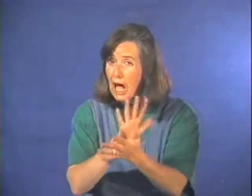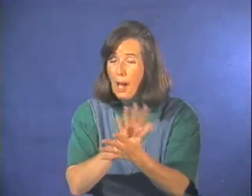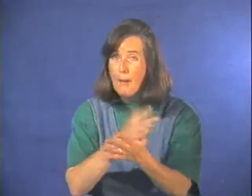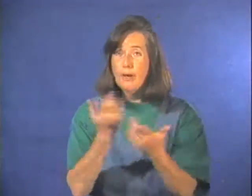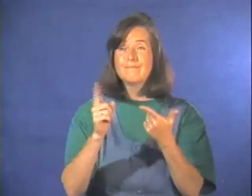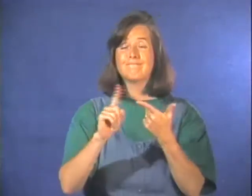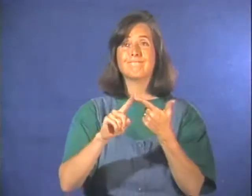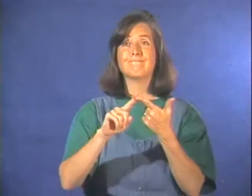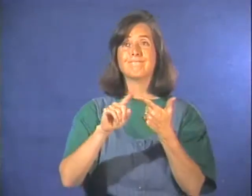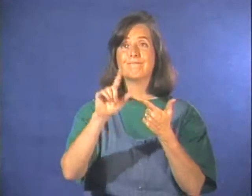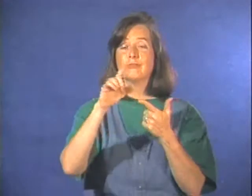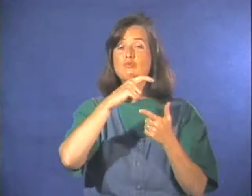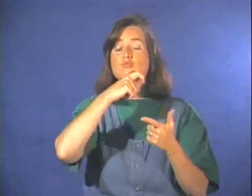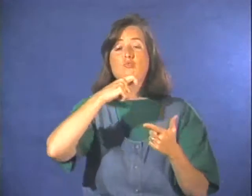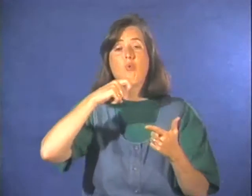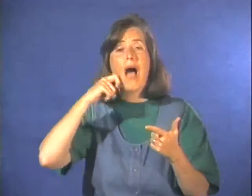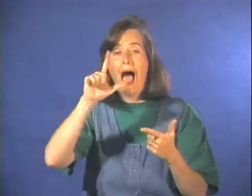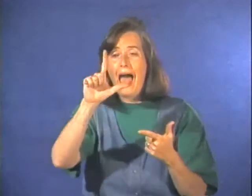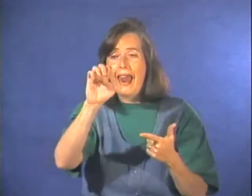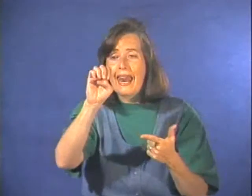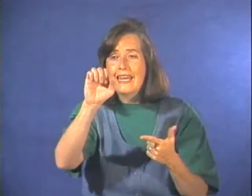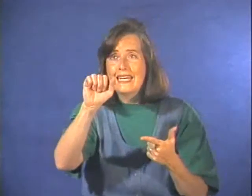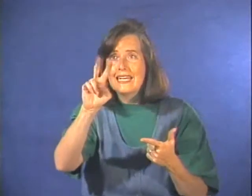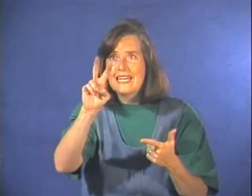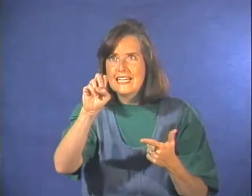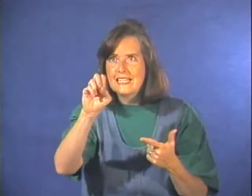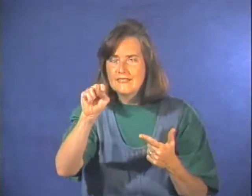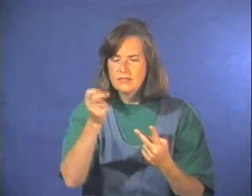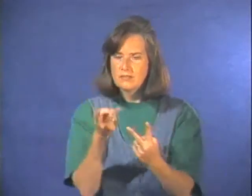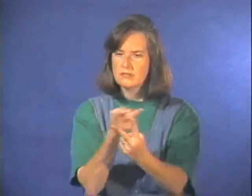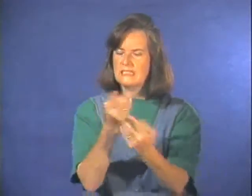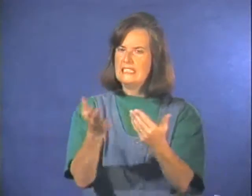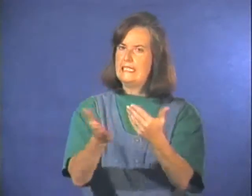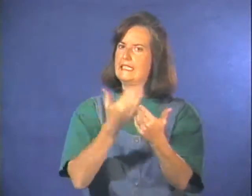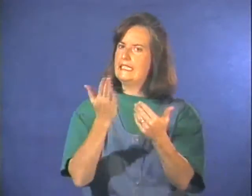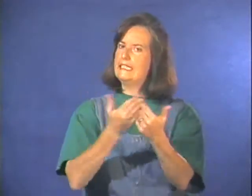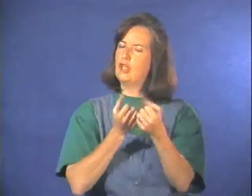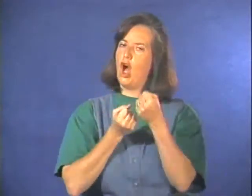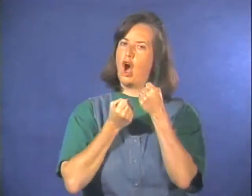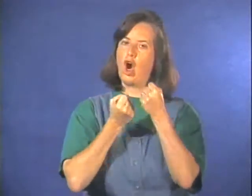Papers or dry leaves can be fire hazards.